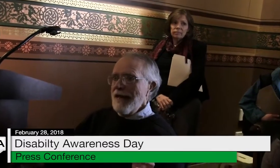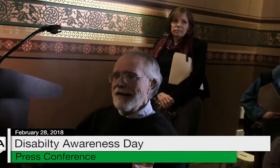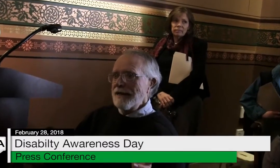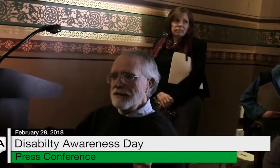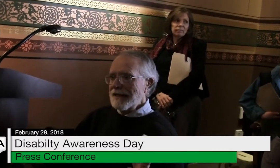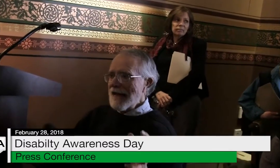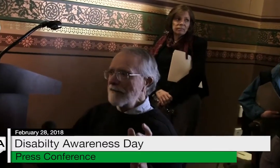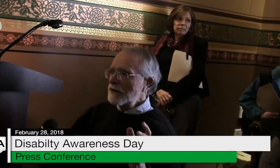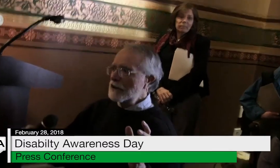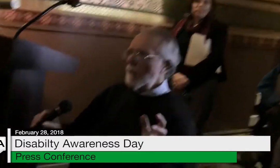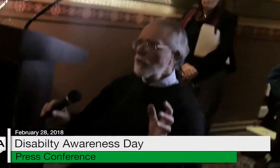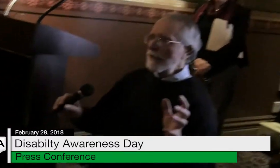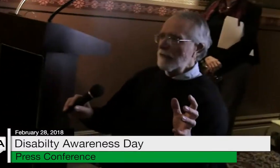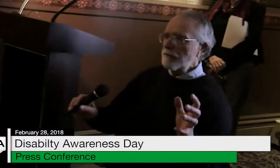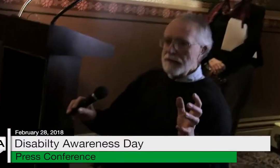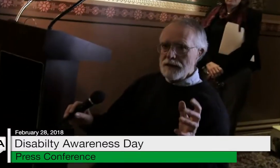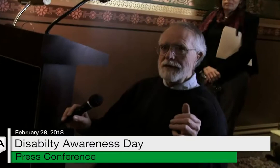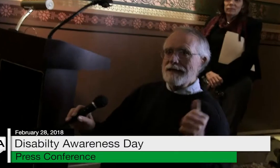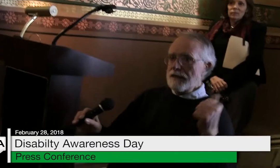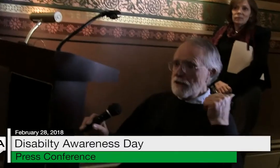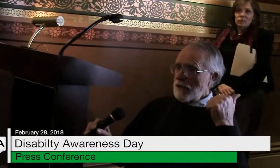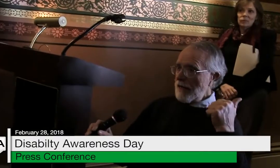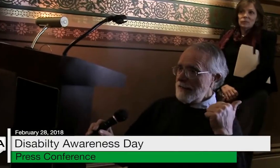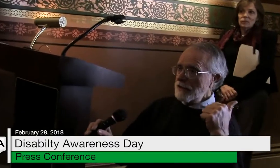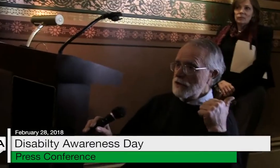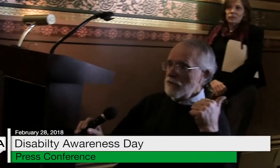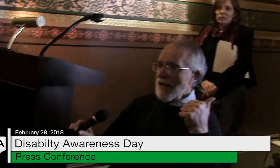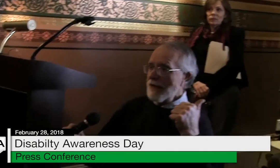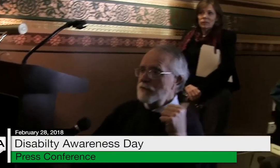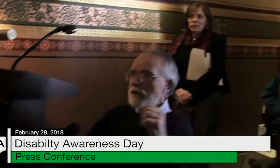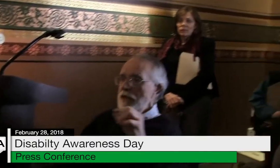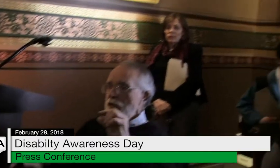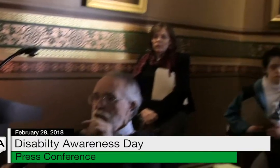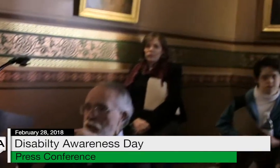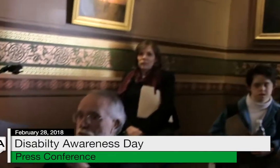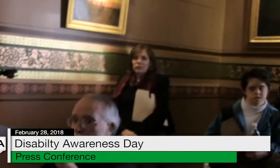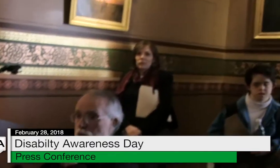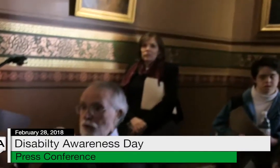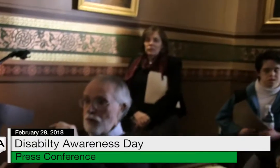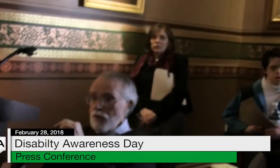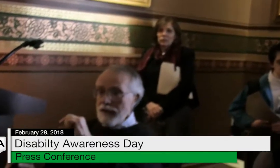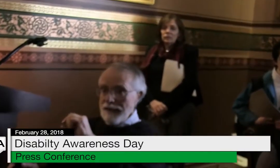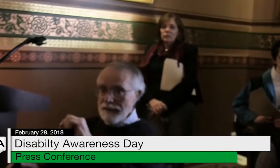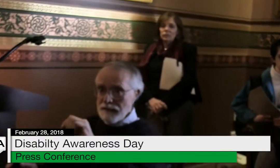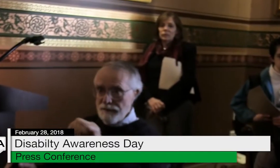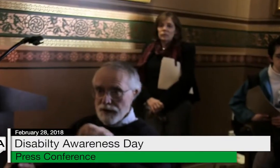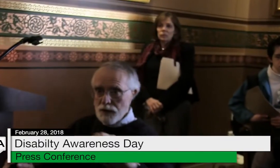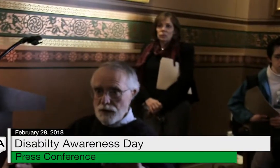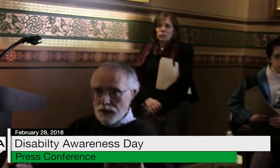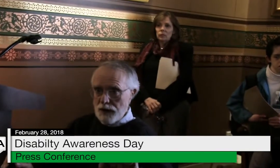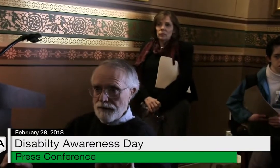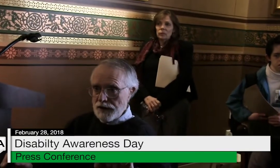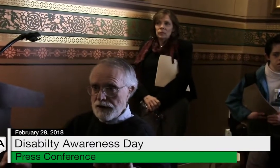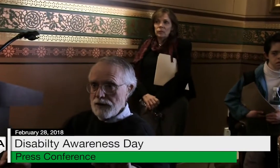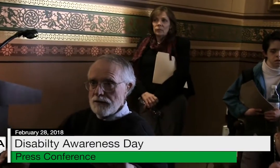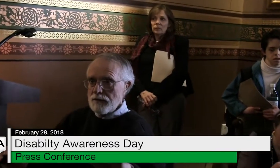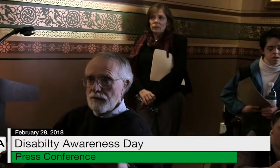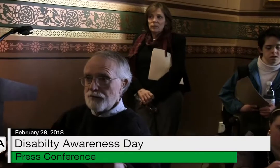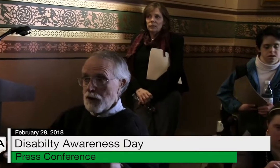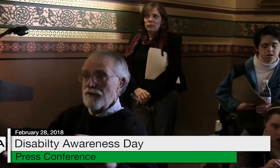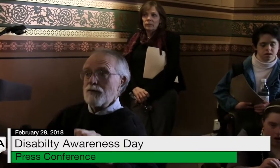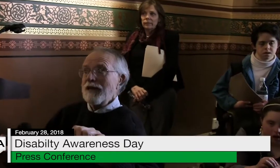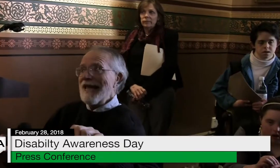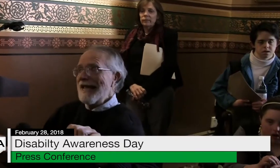and it's kind of a double hit because they did the cut. He described to individual services,